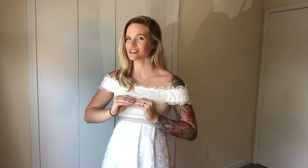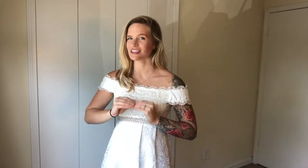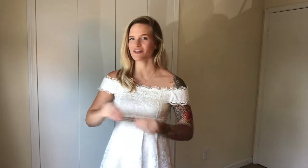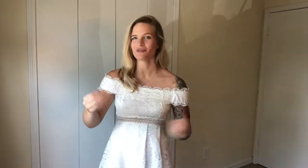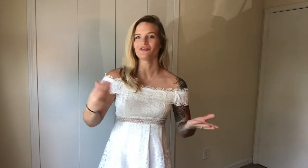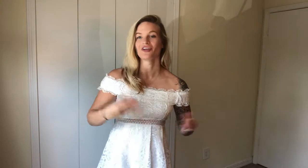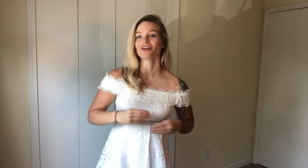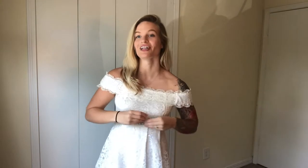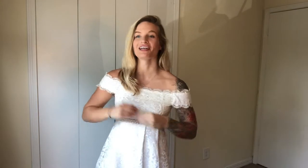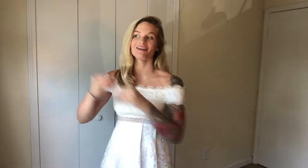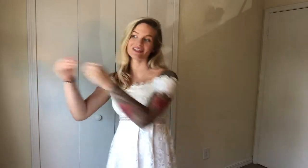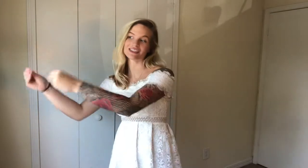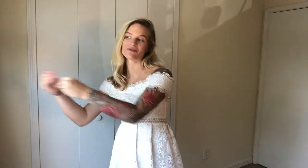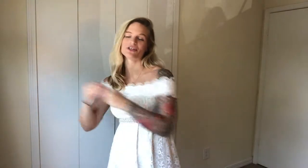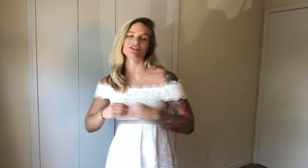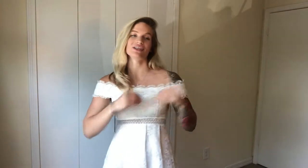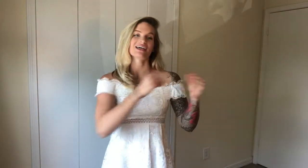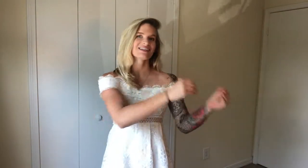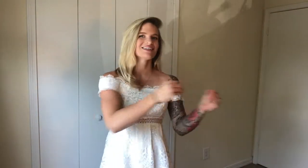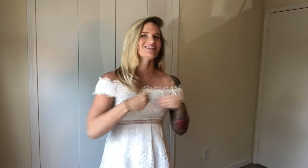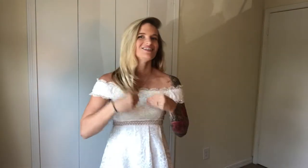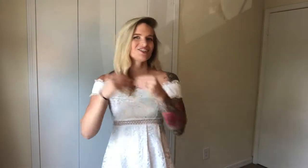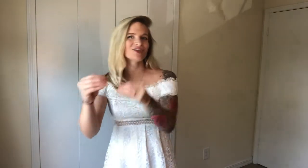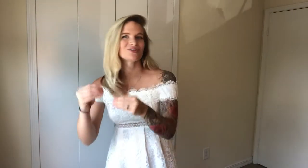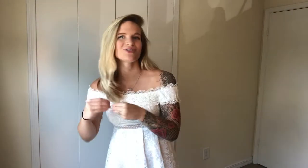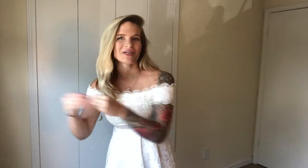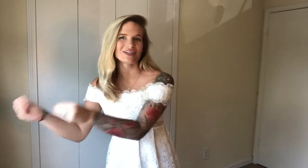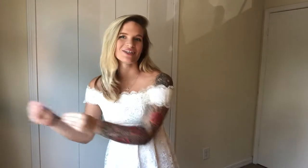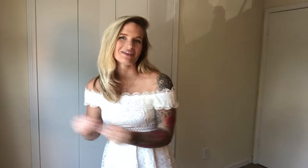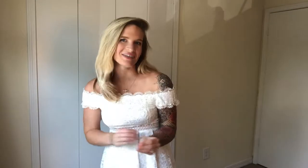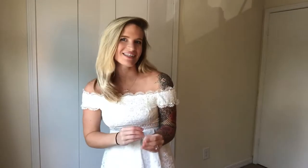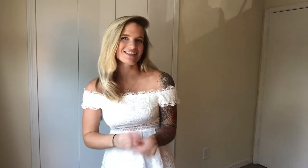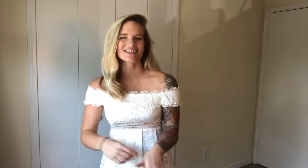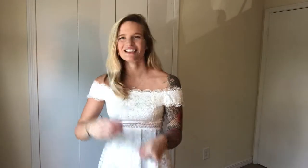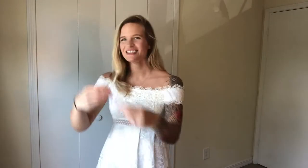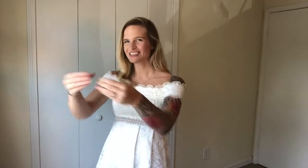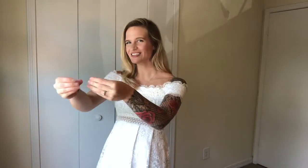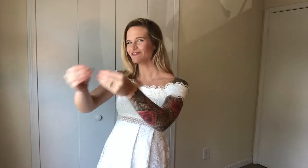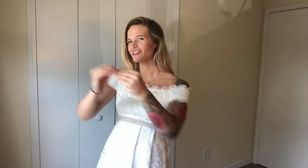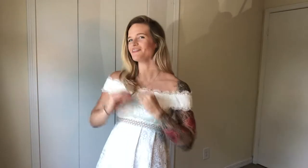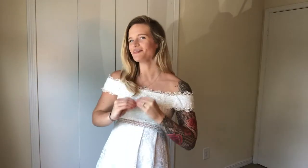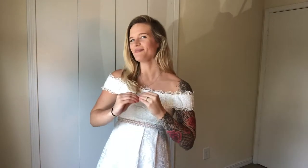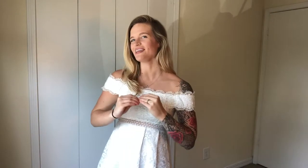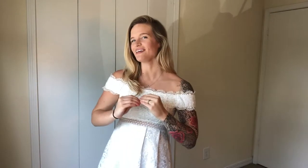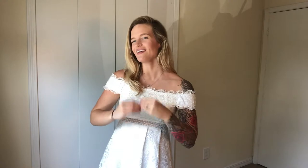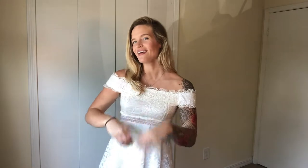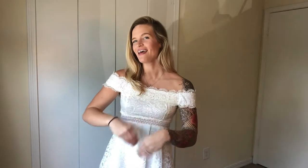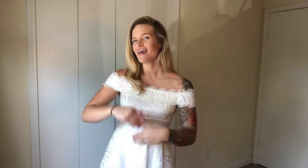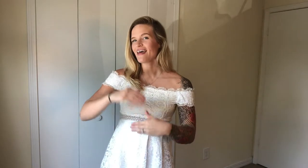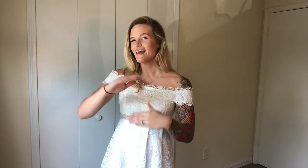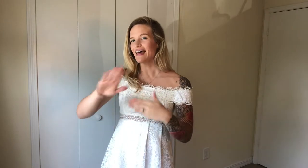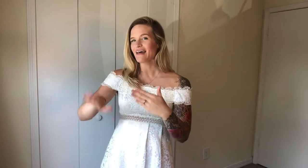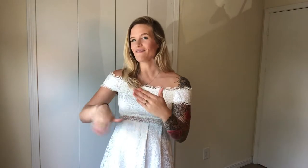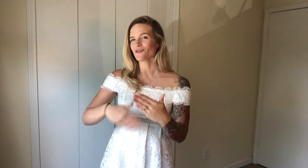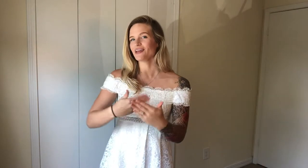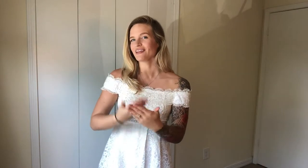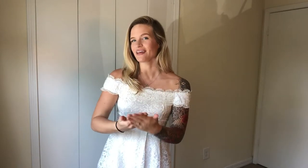yourself. If you're like giving someone, you'd like show to where you're giving it. So you've given me everything.